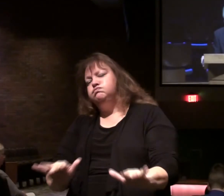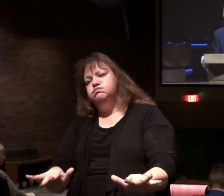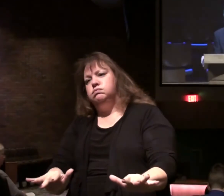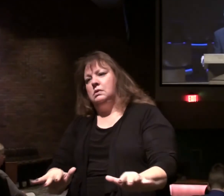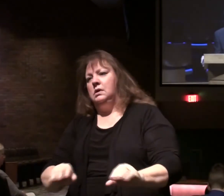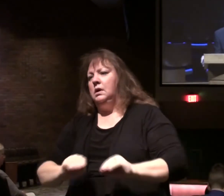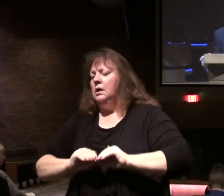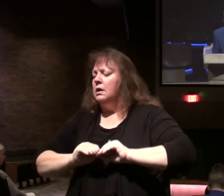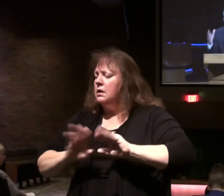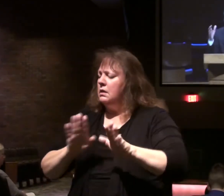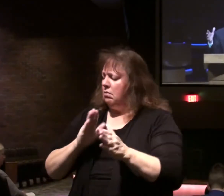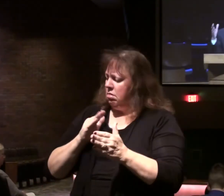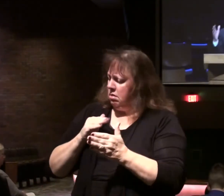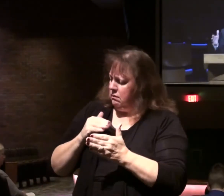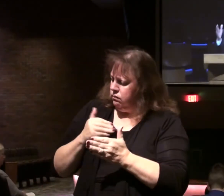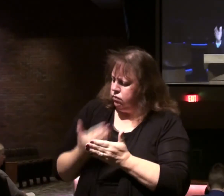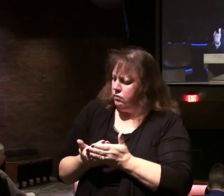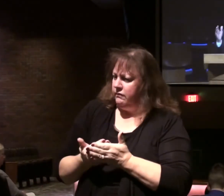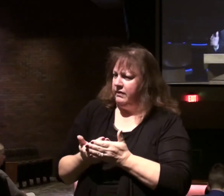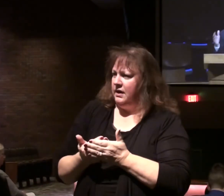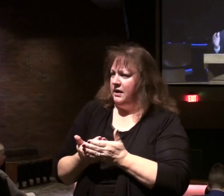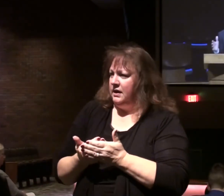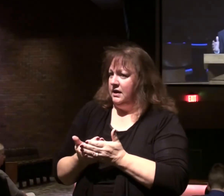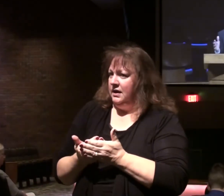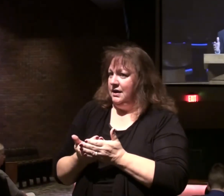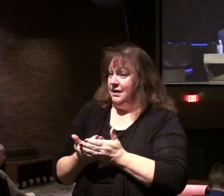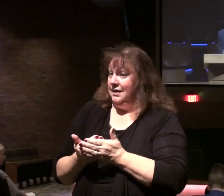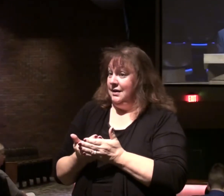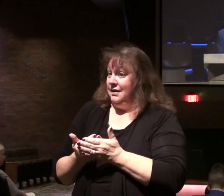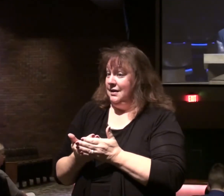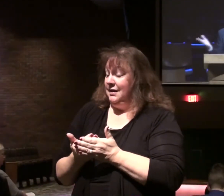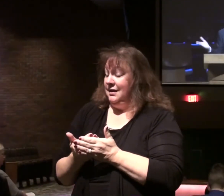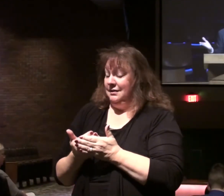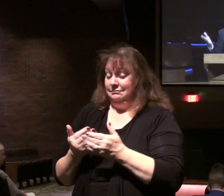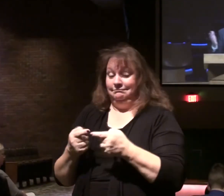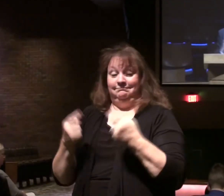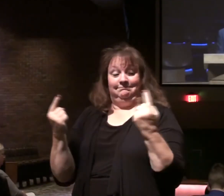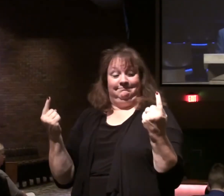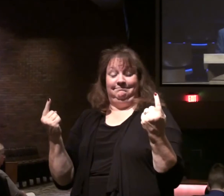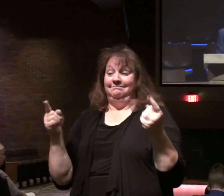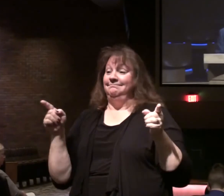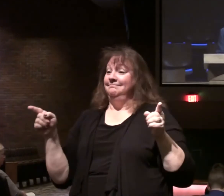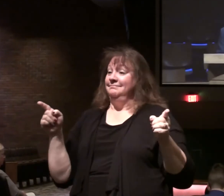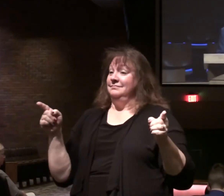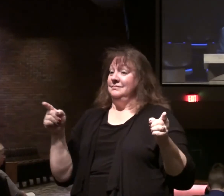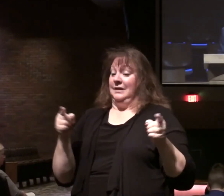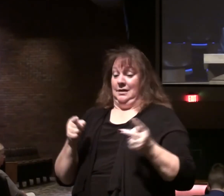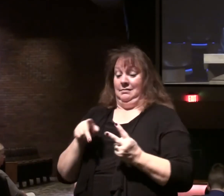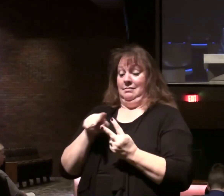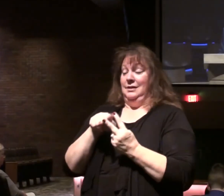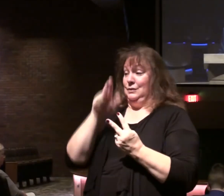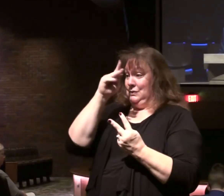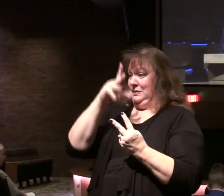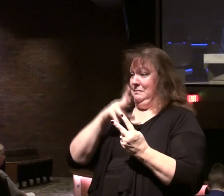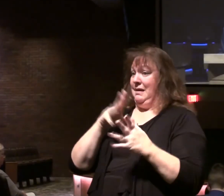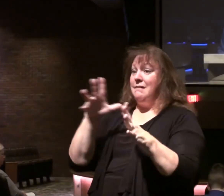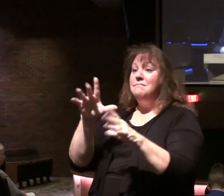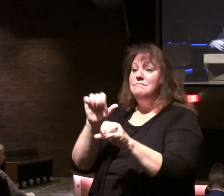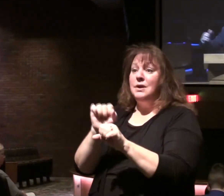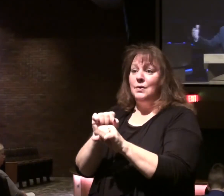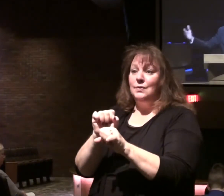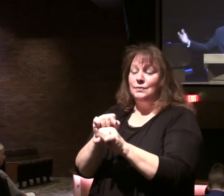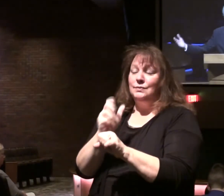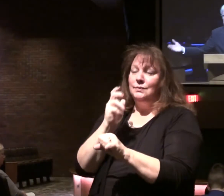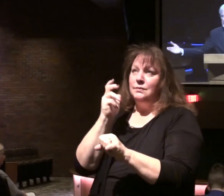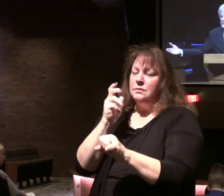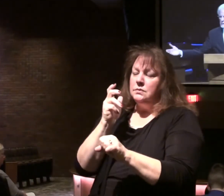clearly demonstrating two opposing forces. These two witnesses will be doing miracles. And as